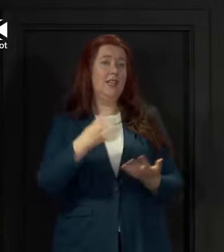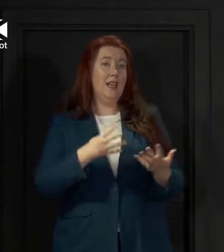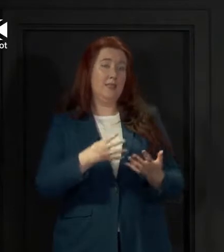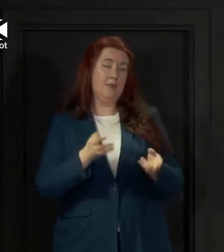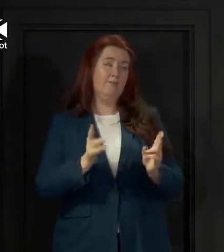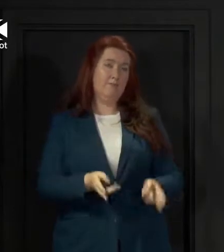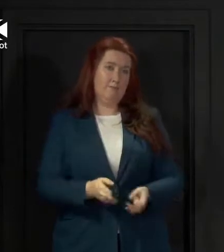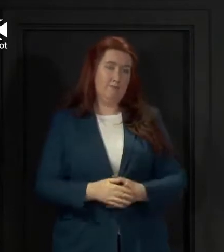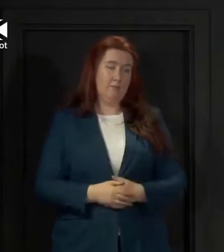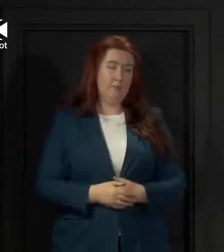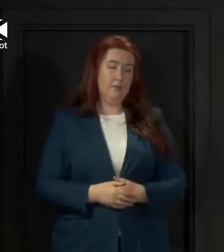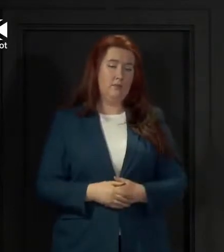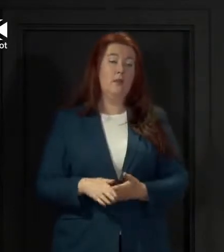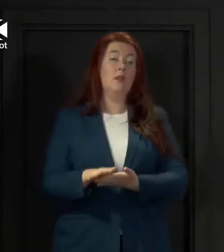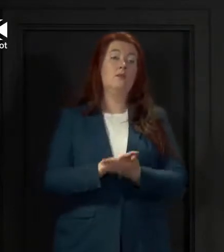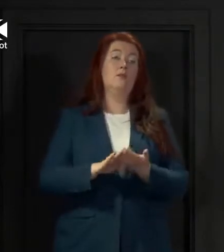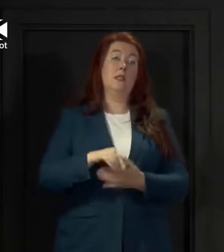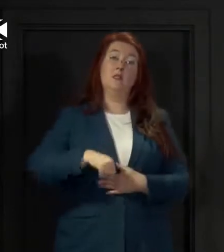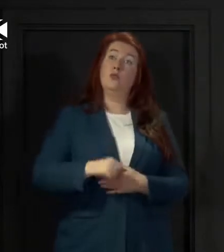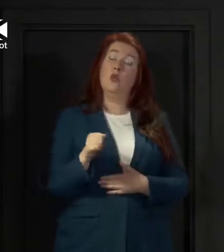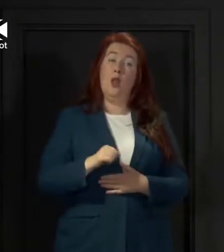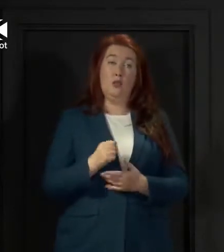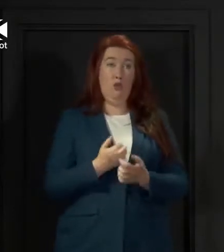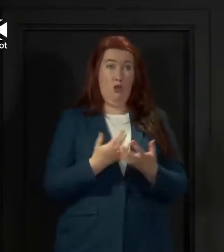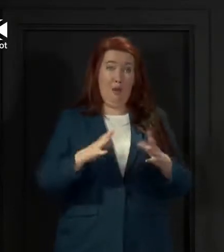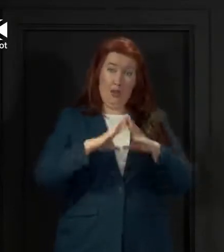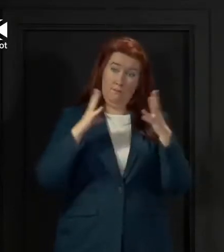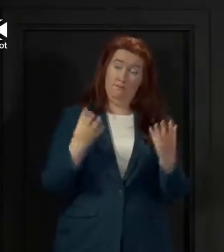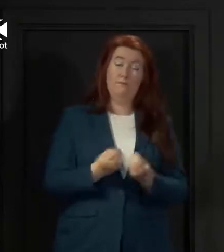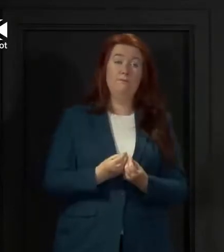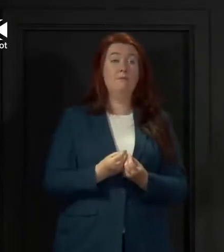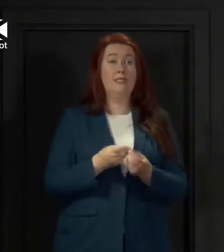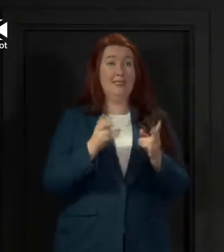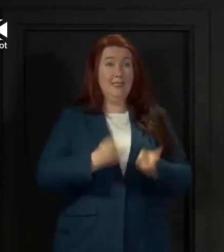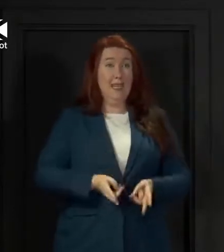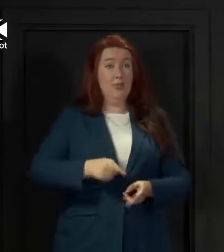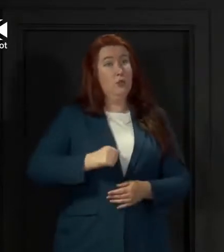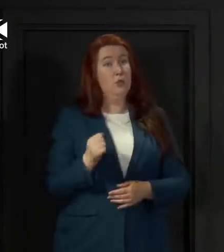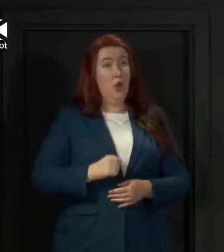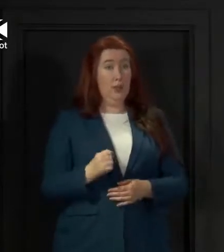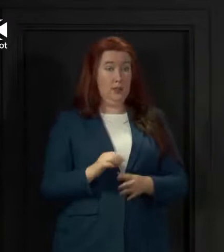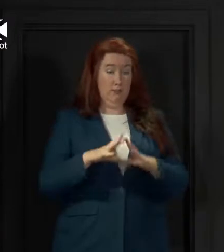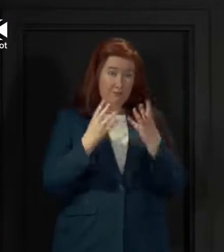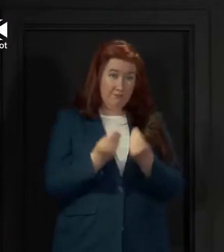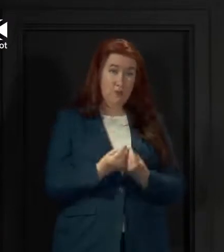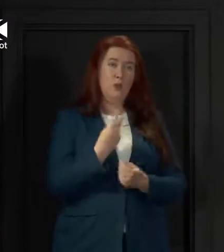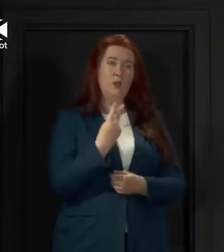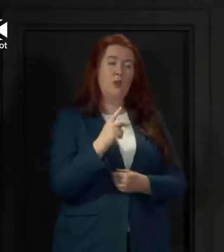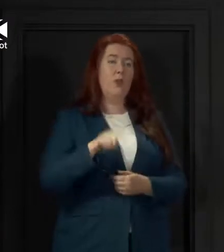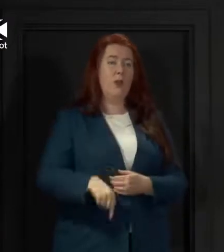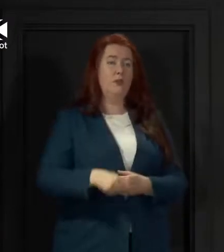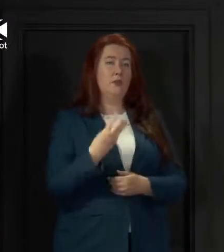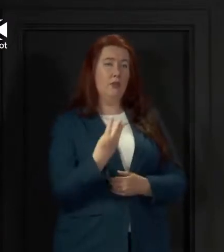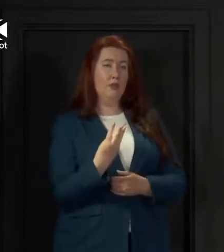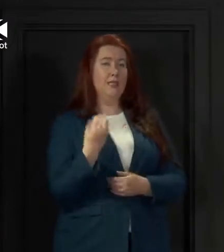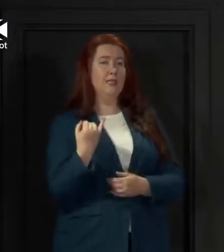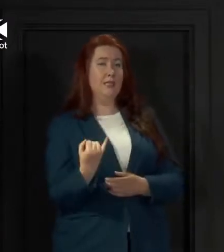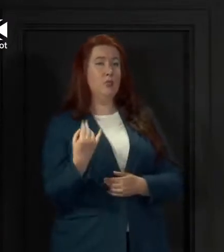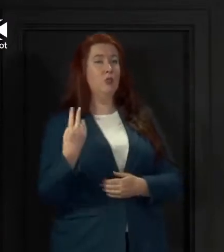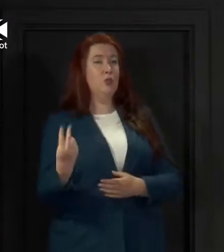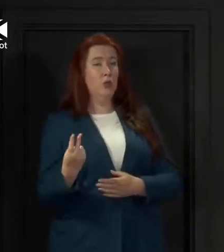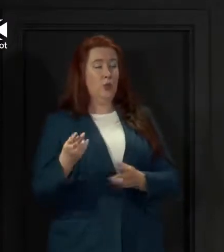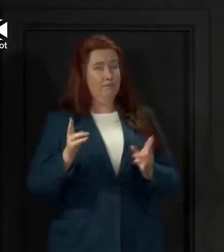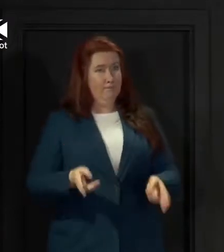That takes the total number of deaths in Scotland under that measurement to 2,362.